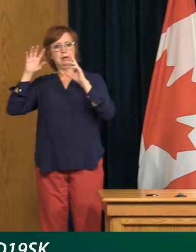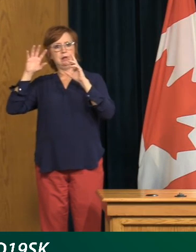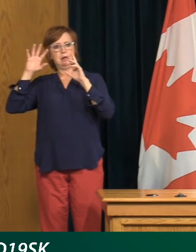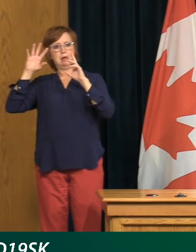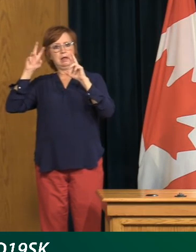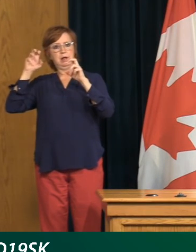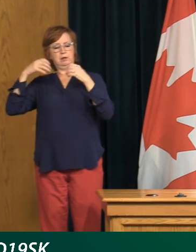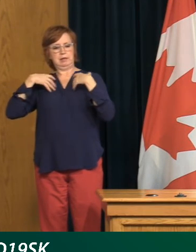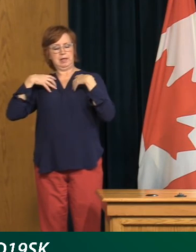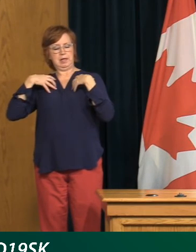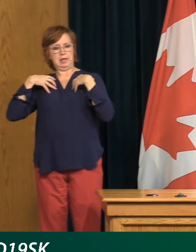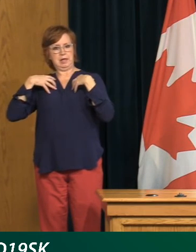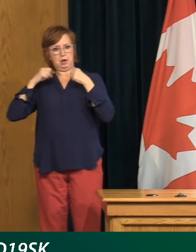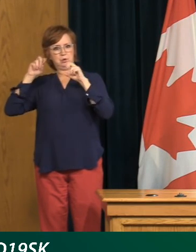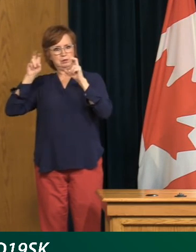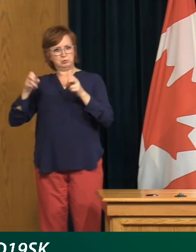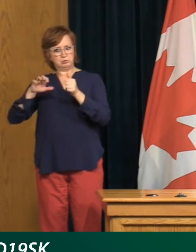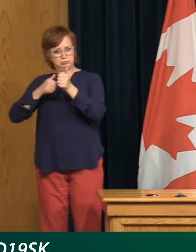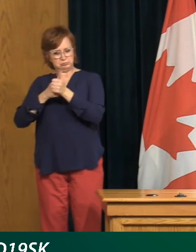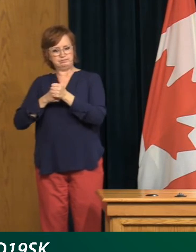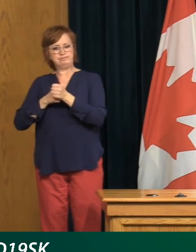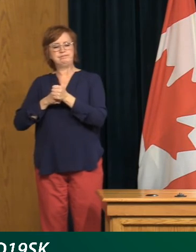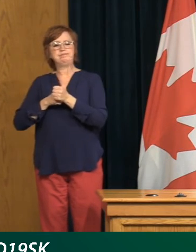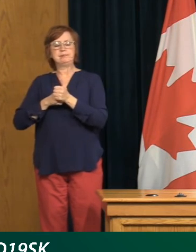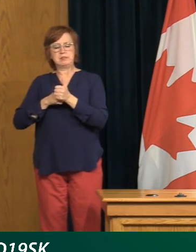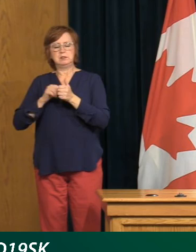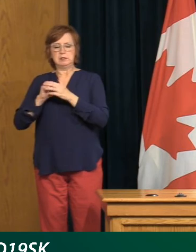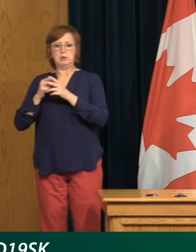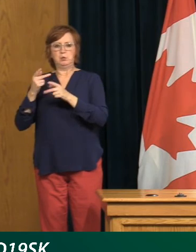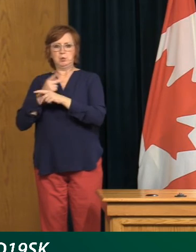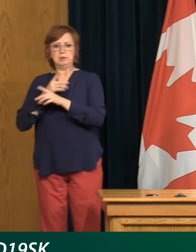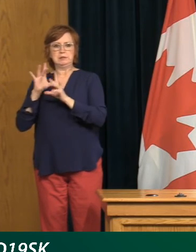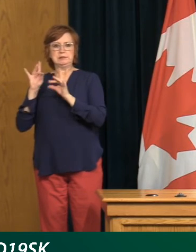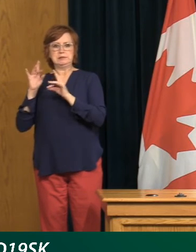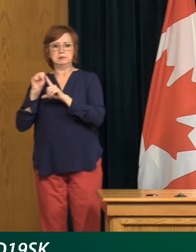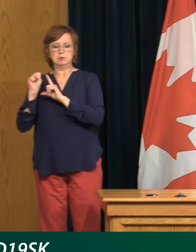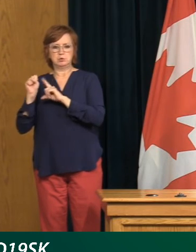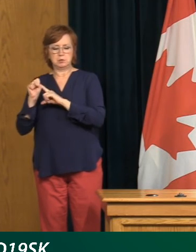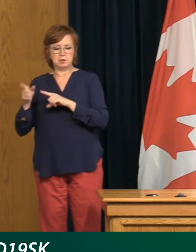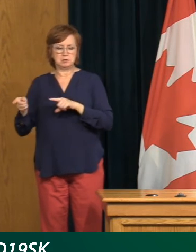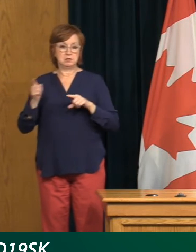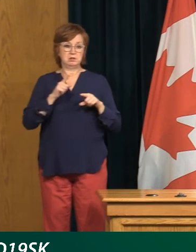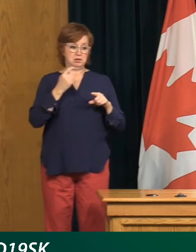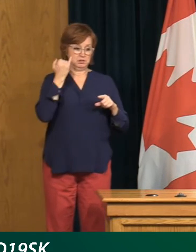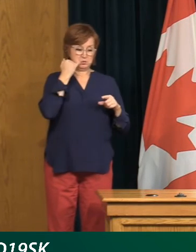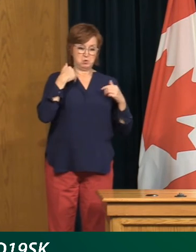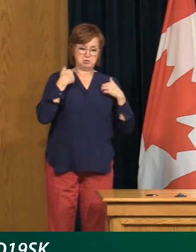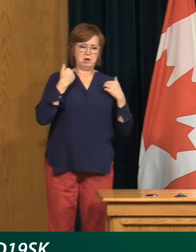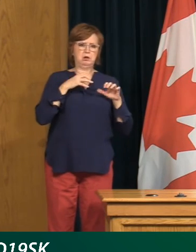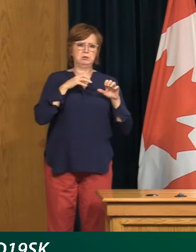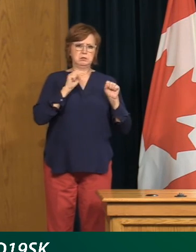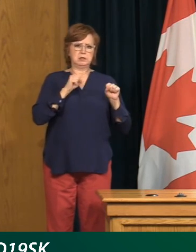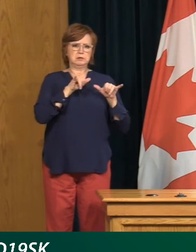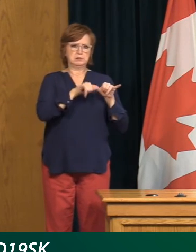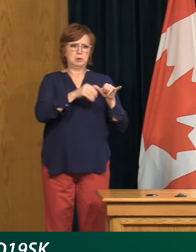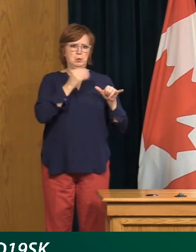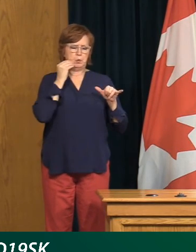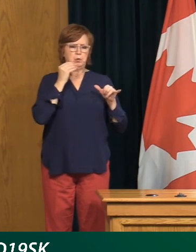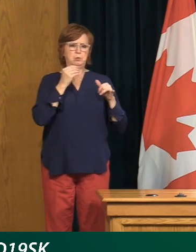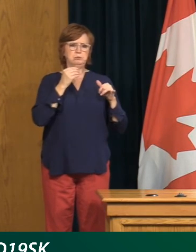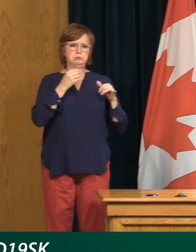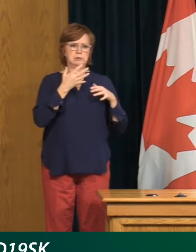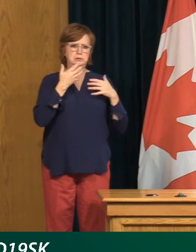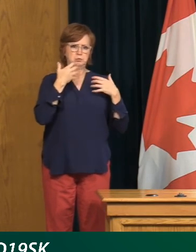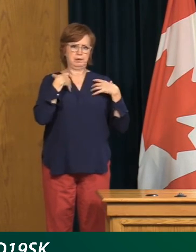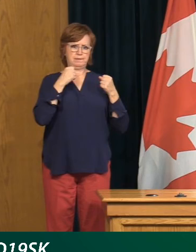build capacity if we need it. Right now we're not in that space. So like I said, there is capacity across the province that we could utilize and we will do